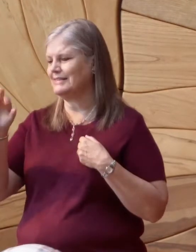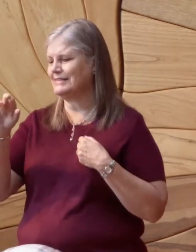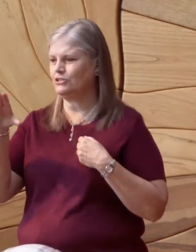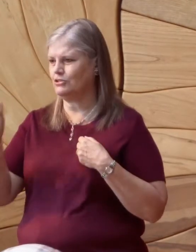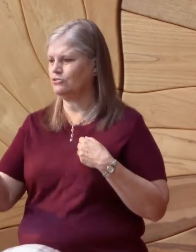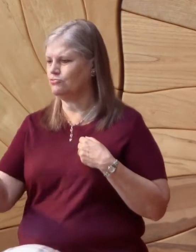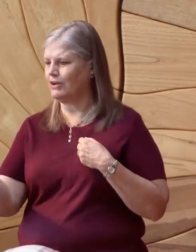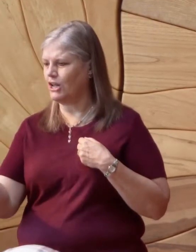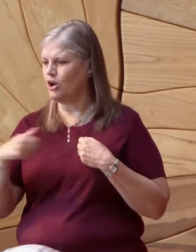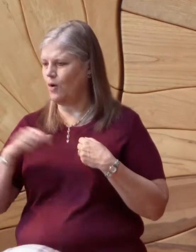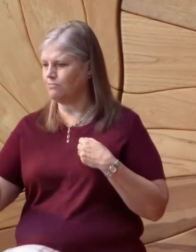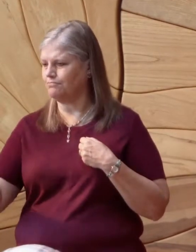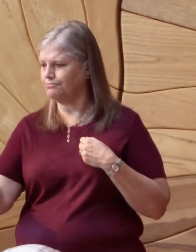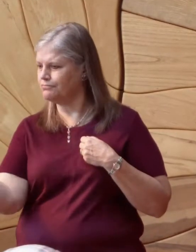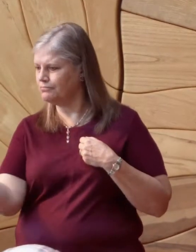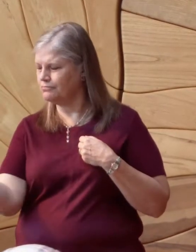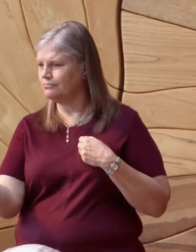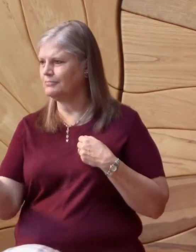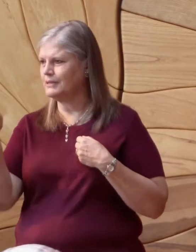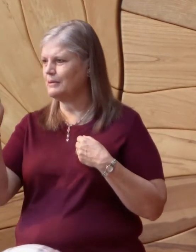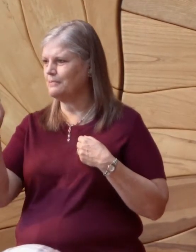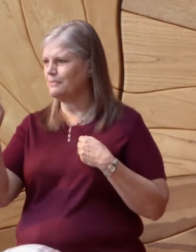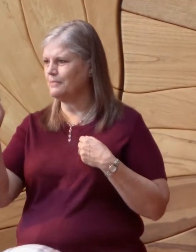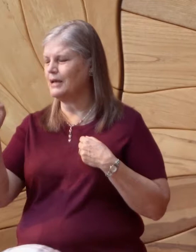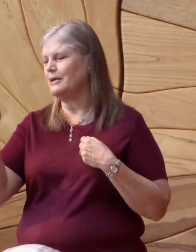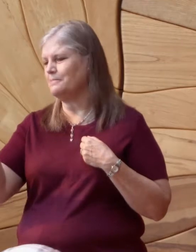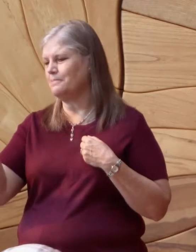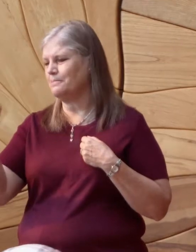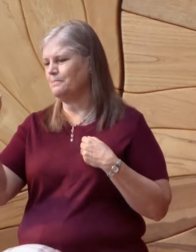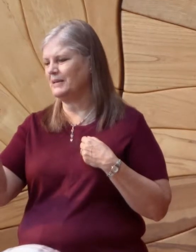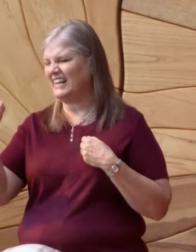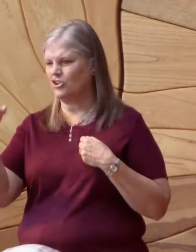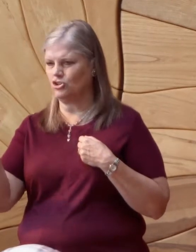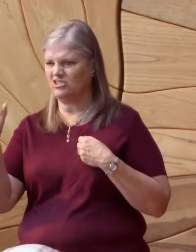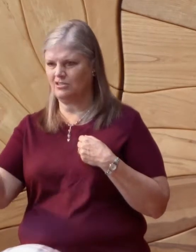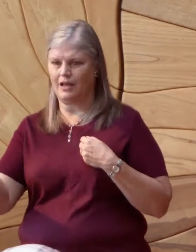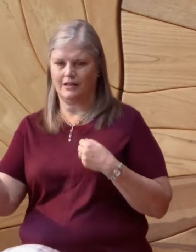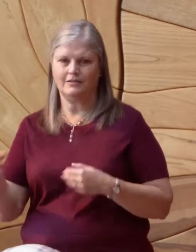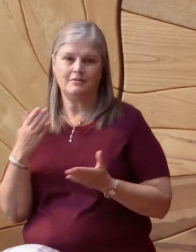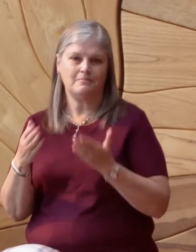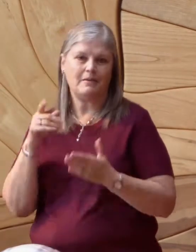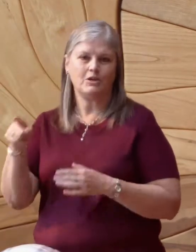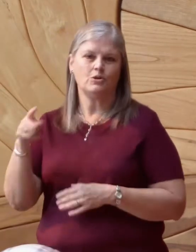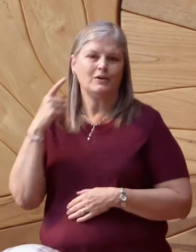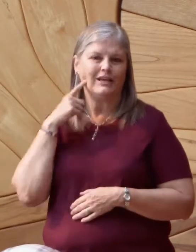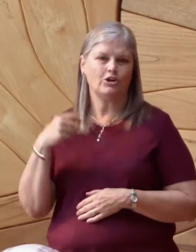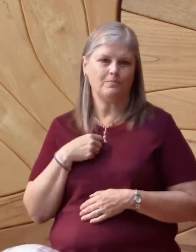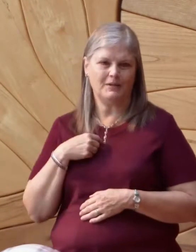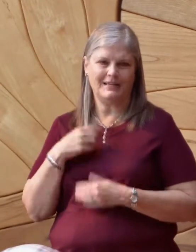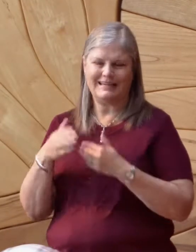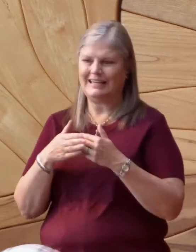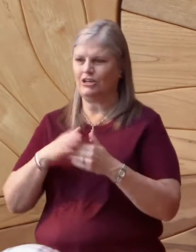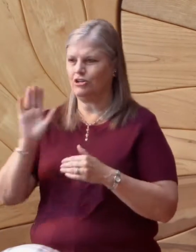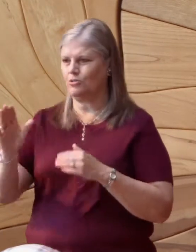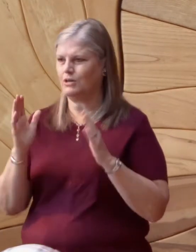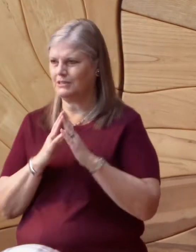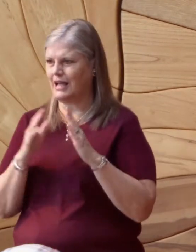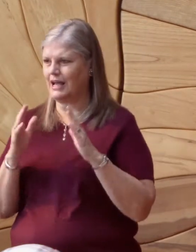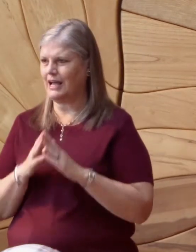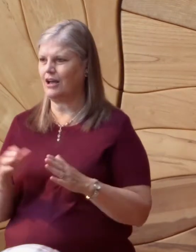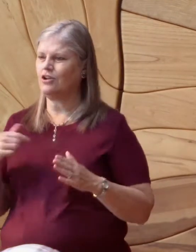locked one of my stations onto the Beatles channel. You might even hear me on the outskirts of your town,